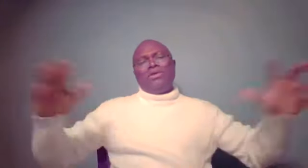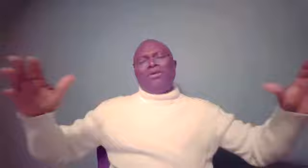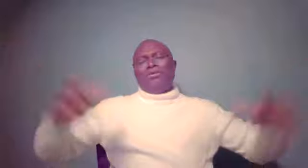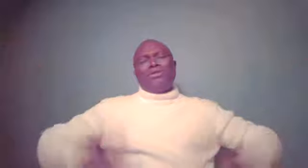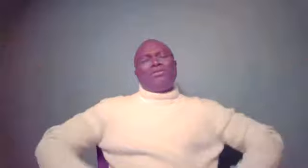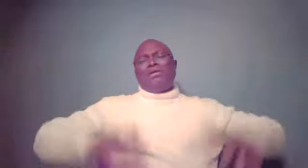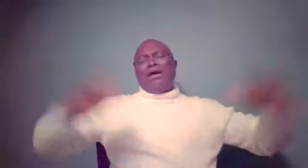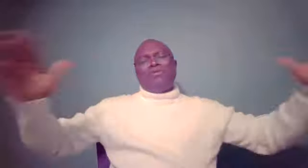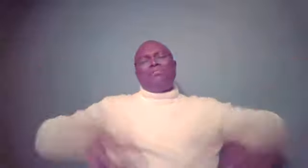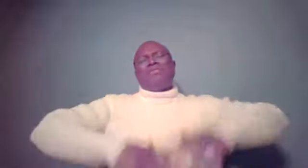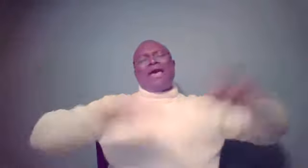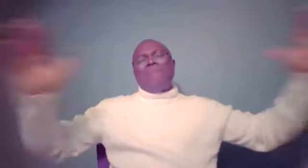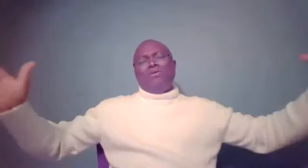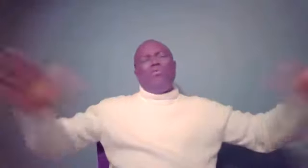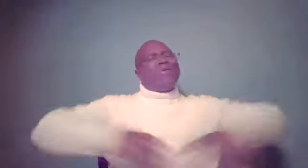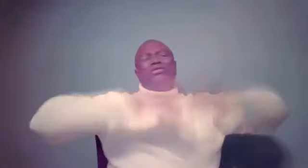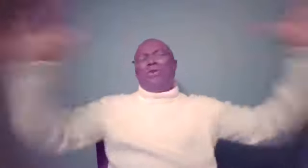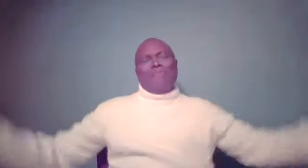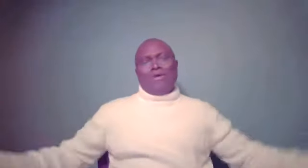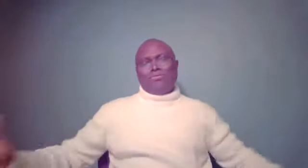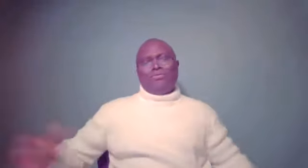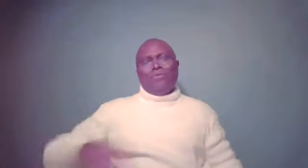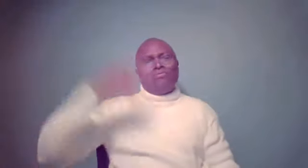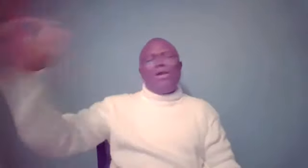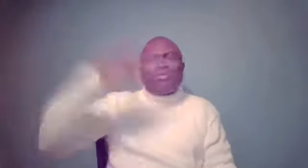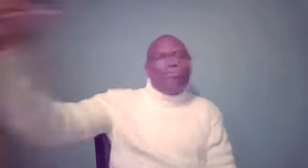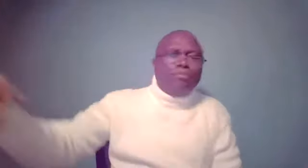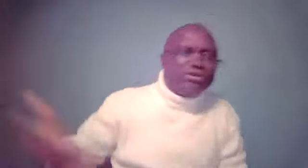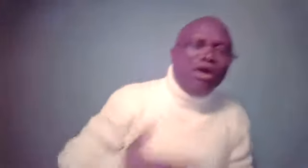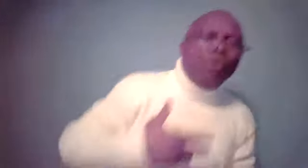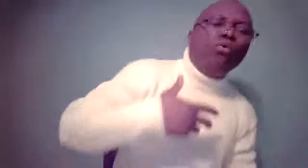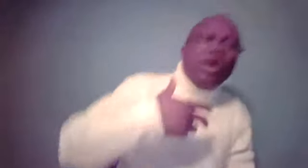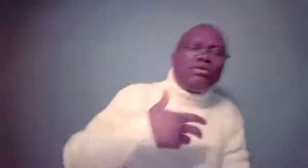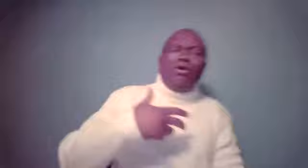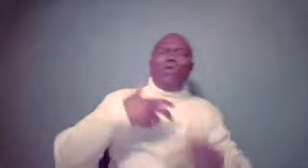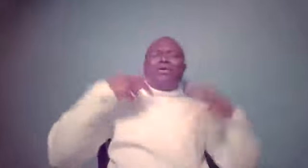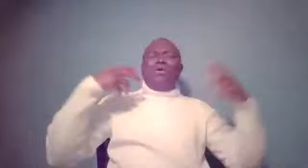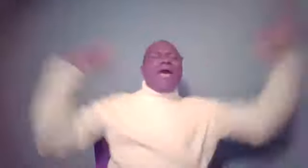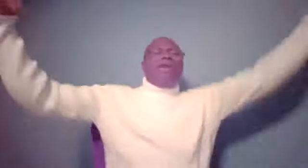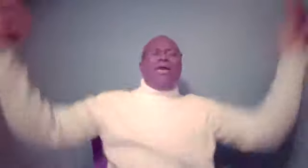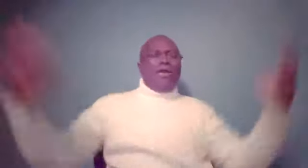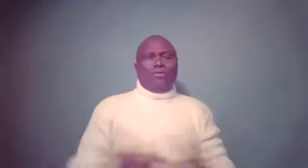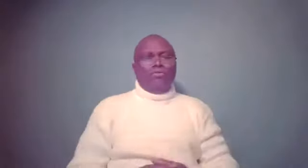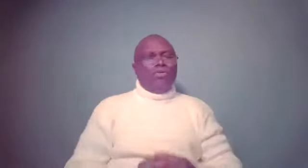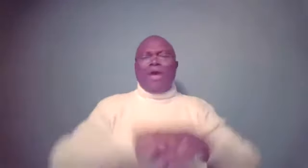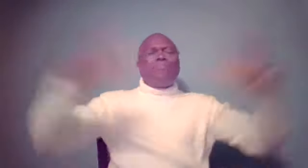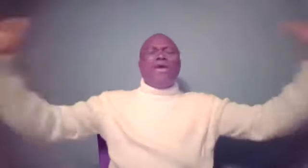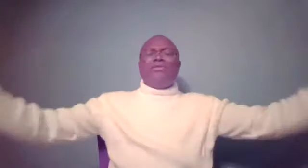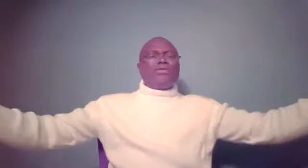this thing at this place I'm in, what is it all about? What is the purpose? What, what, why am I here? Why am I in this